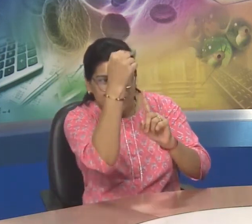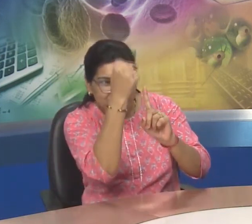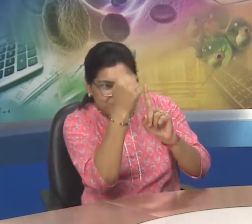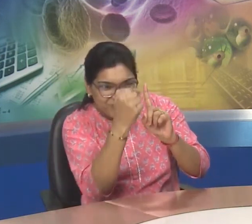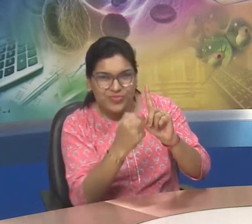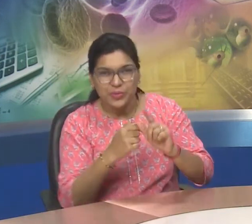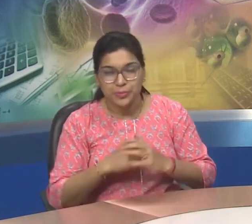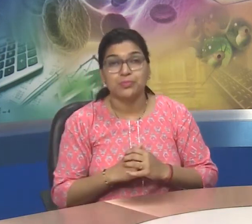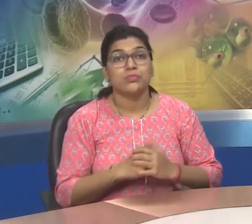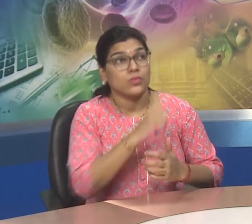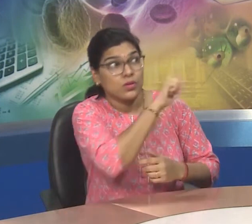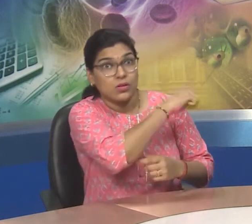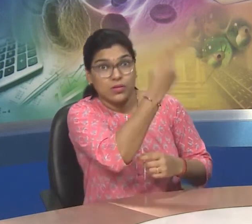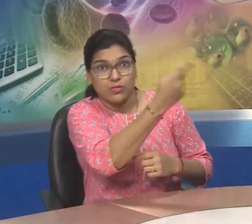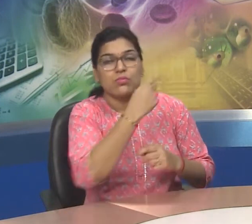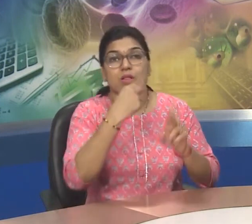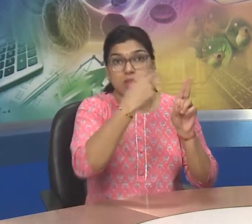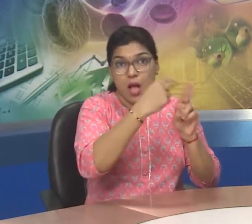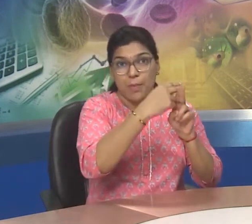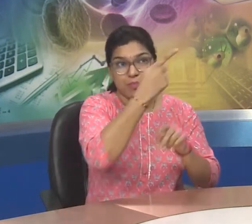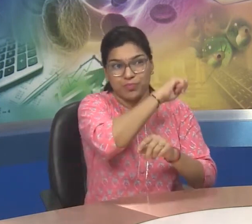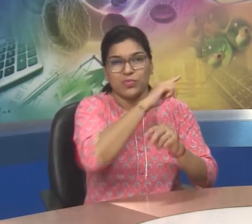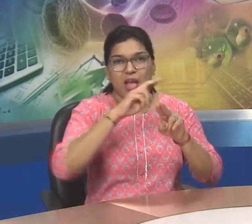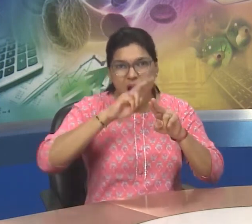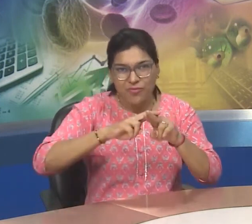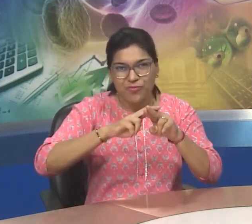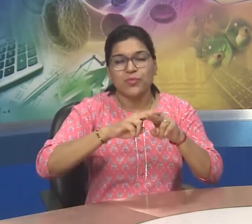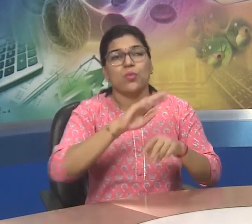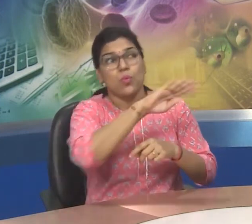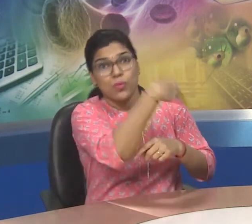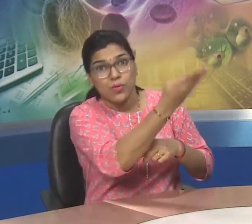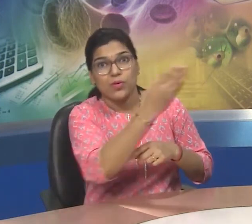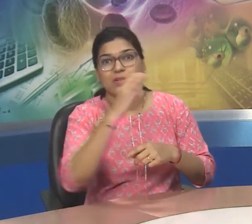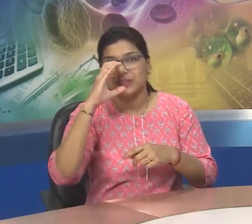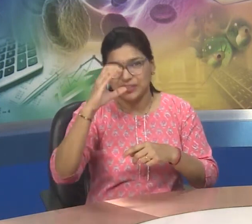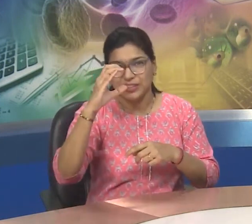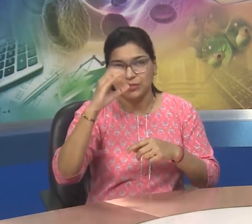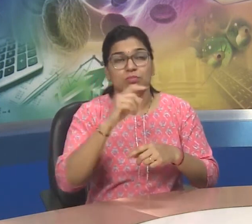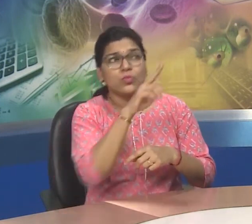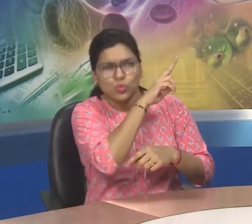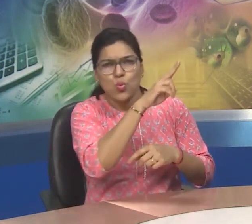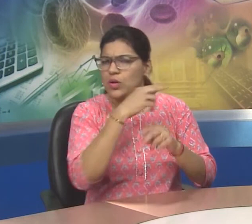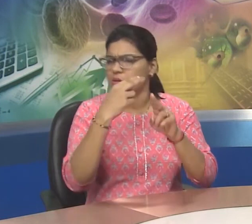recording machine on your